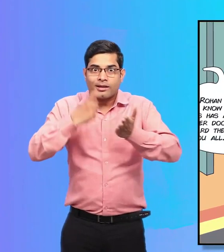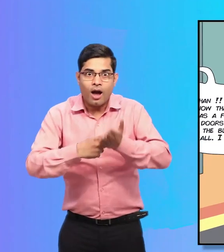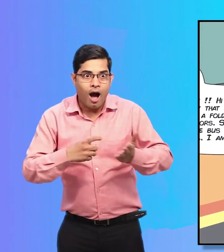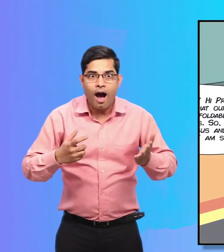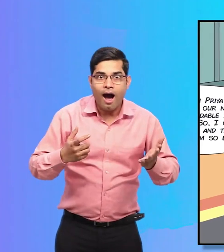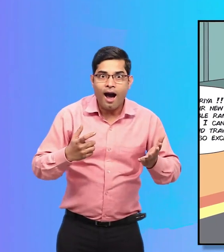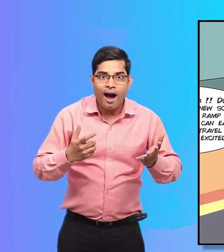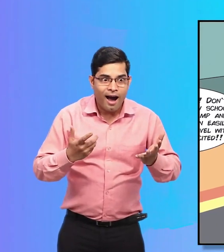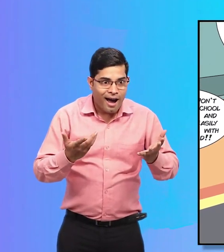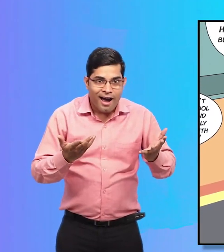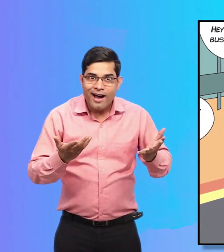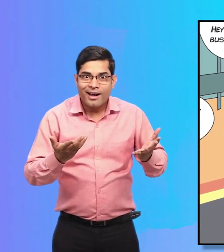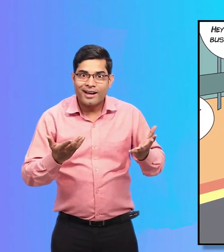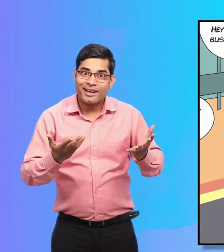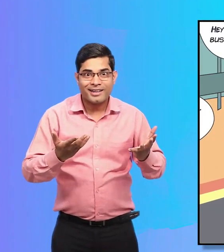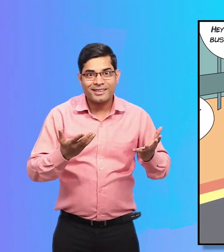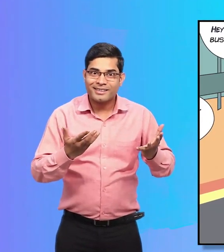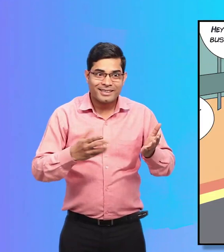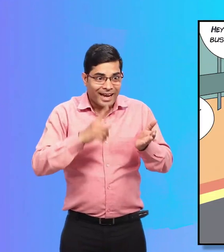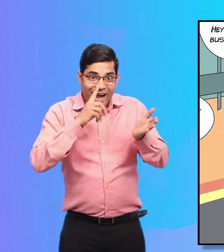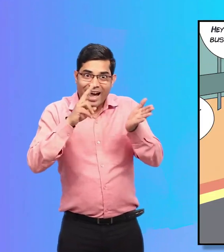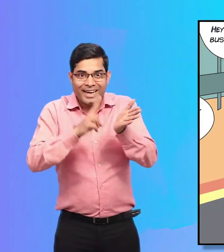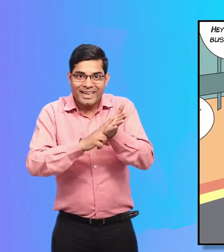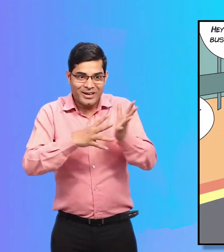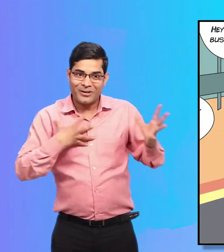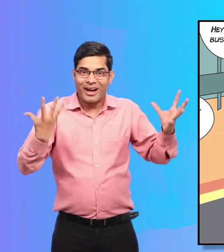Rohan exclaims, We'll have fun together Neeti, right?